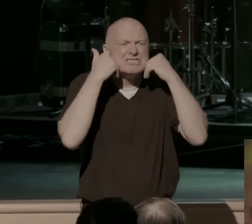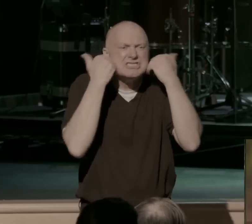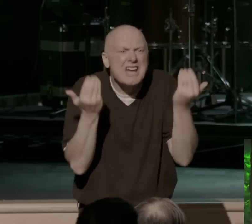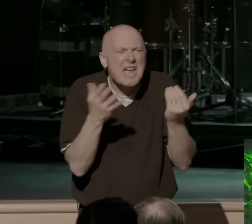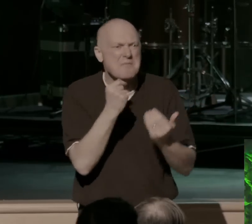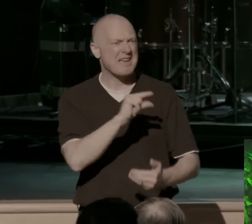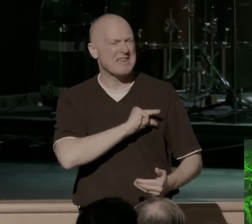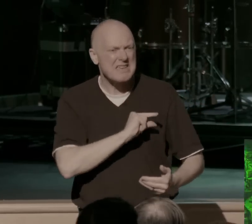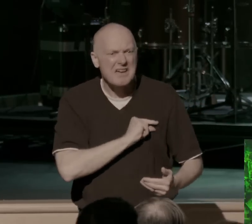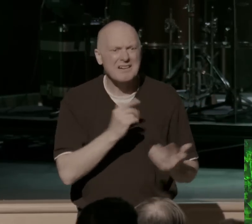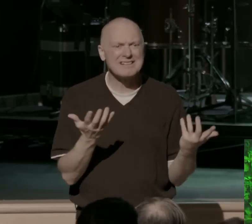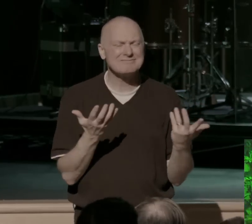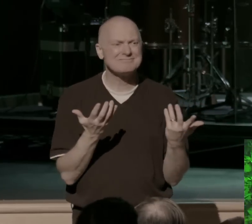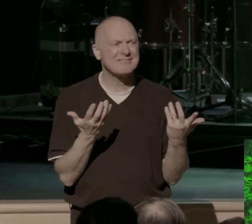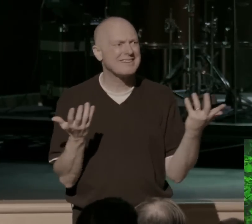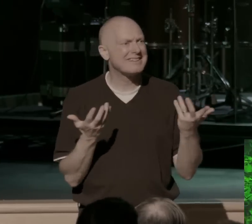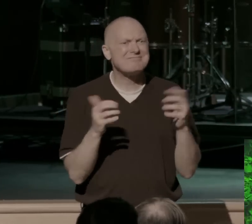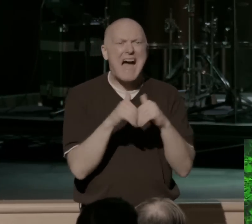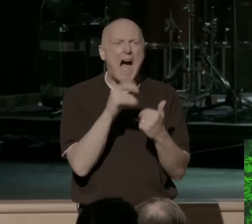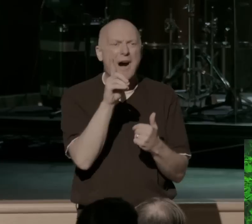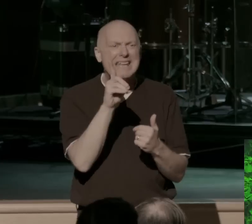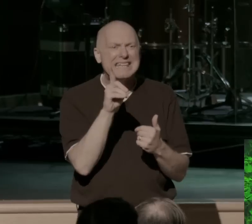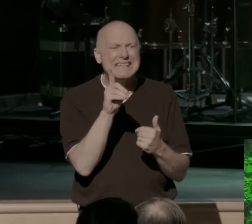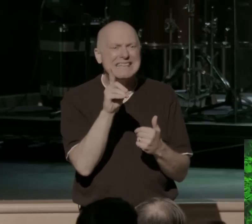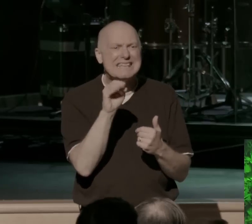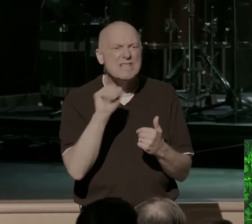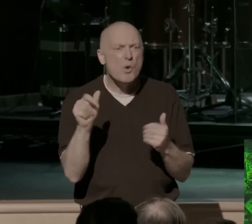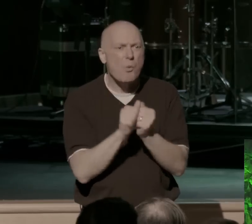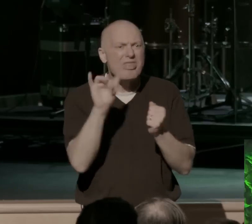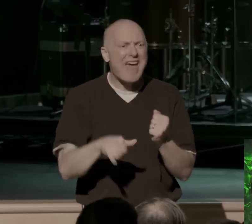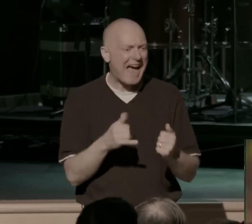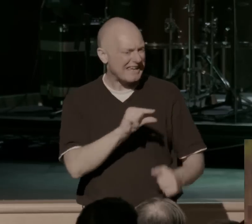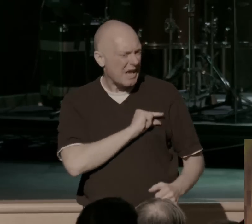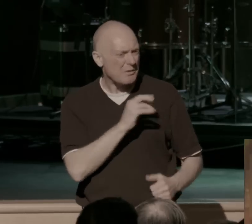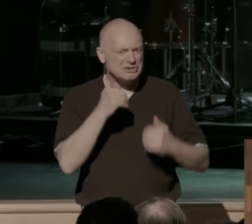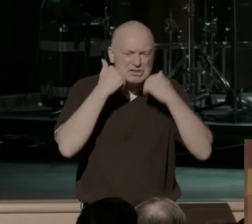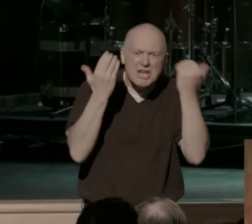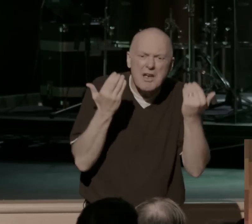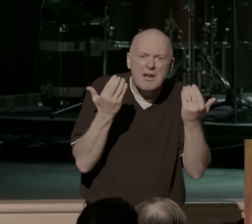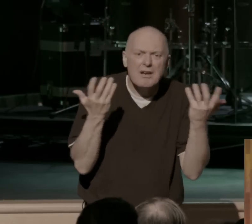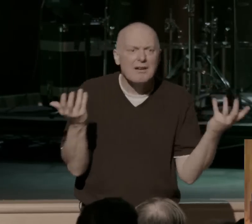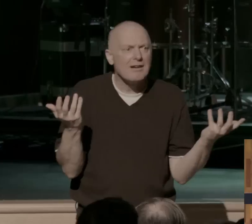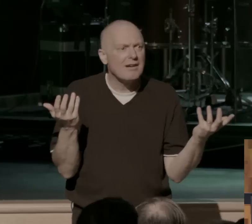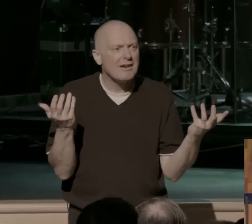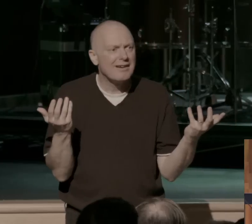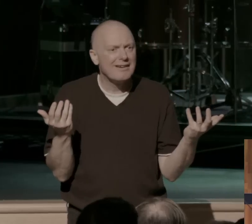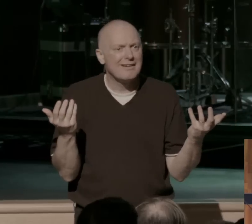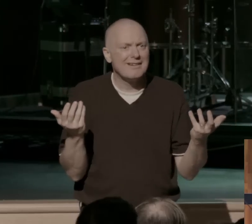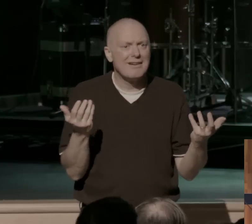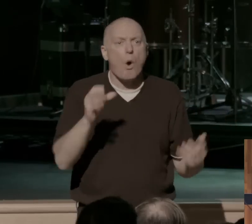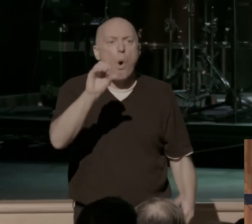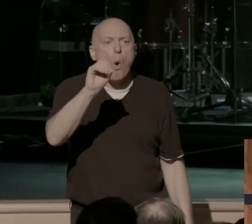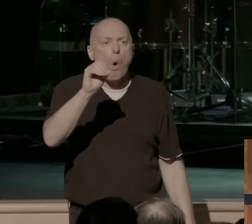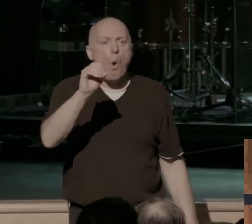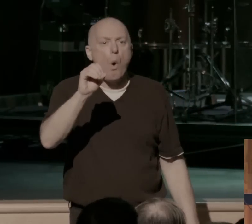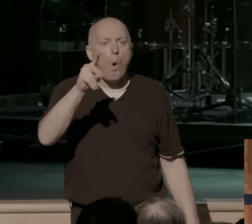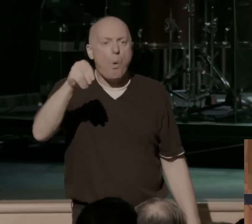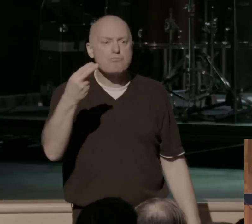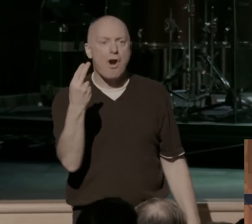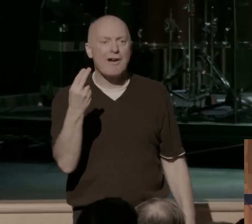how do we deal with that? How do I deal with this guilt and shame? Because we know that all the Oprah-isms of you're a good person, you're a superstar, we know